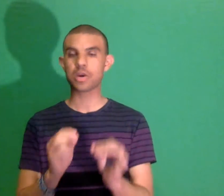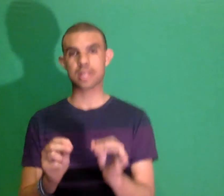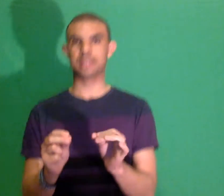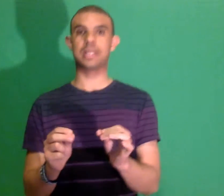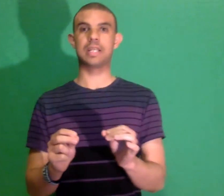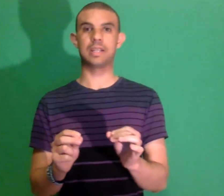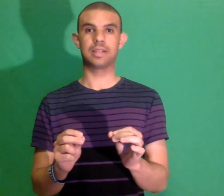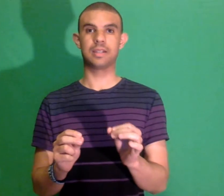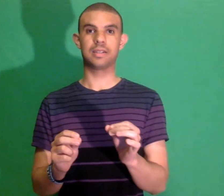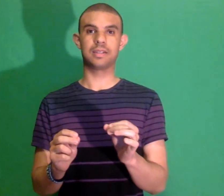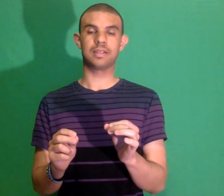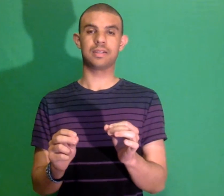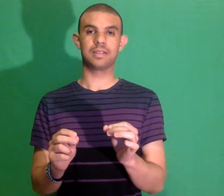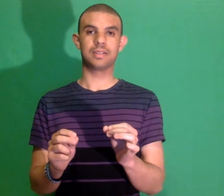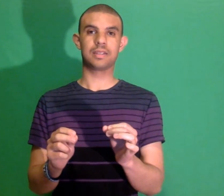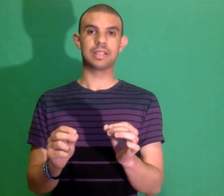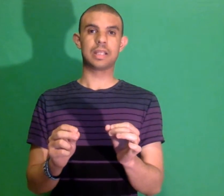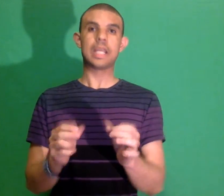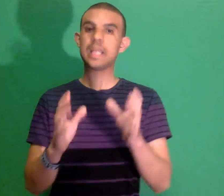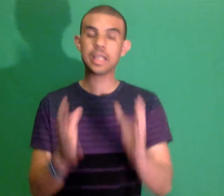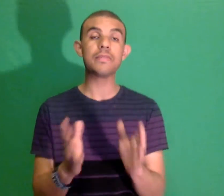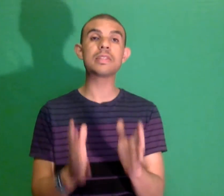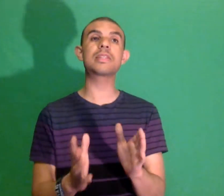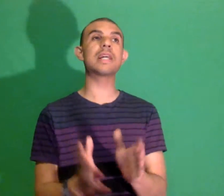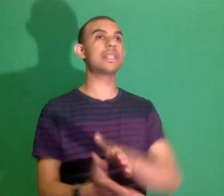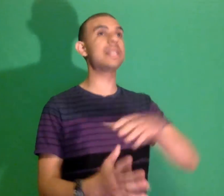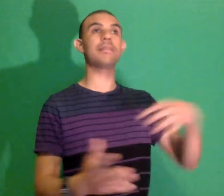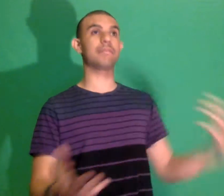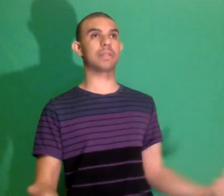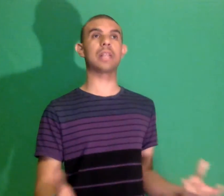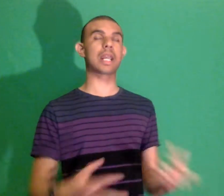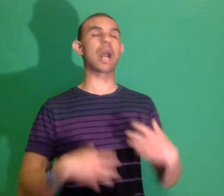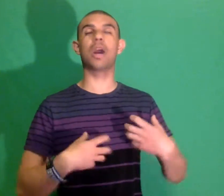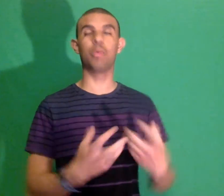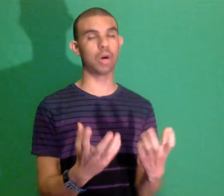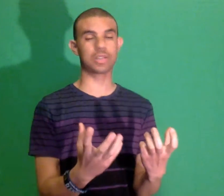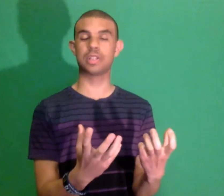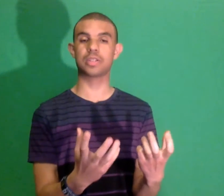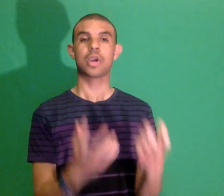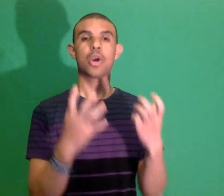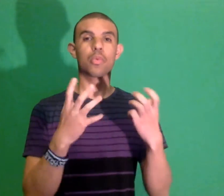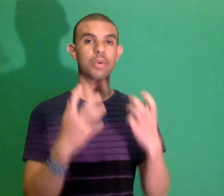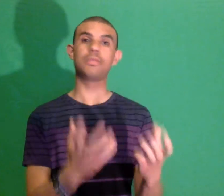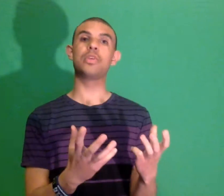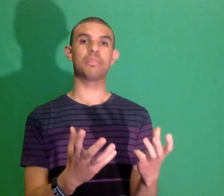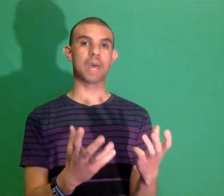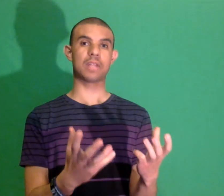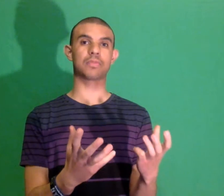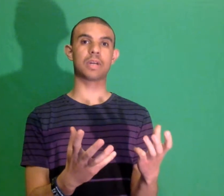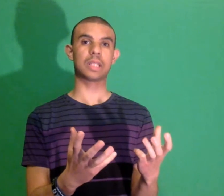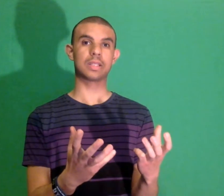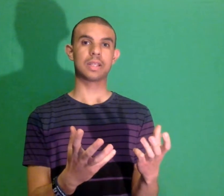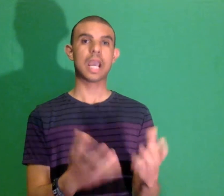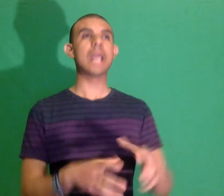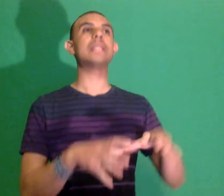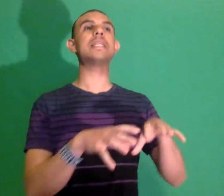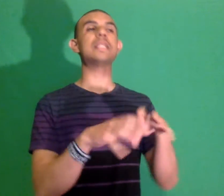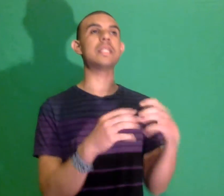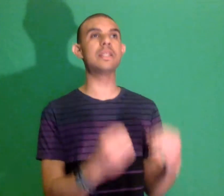he even says he like I watched his review of battlefront and he even